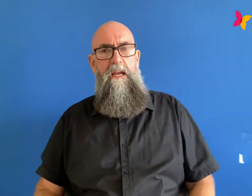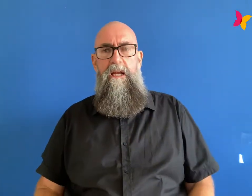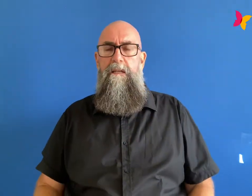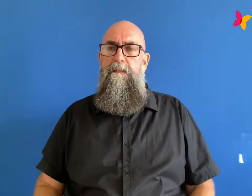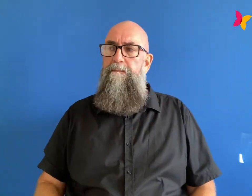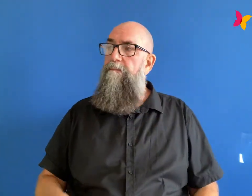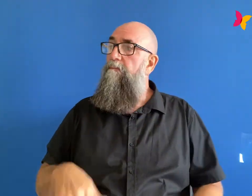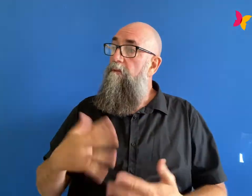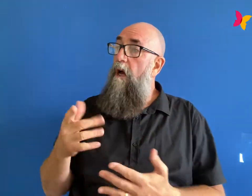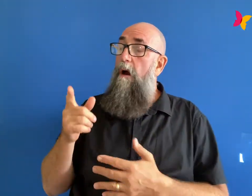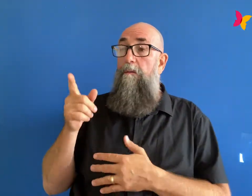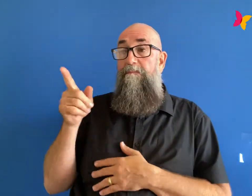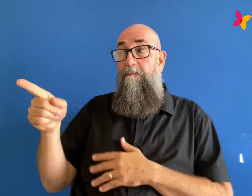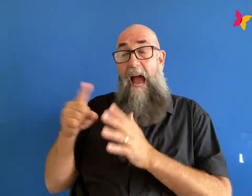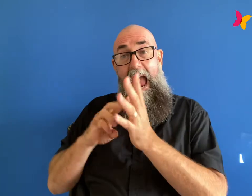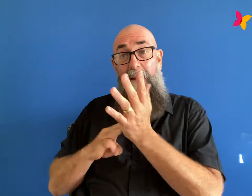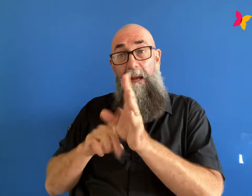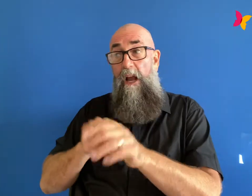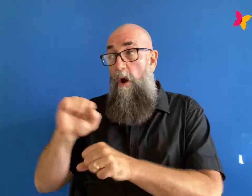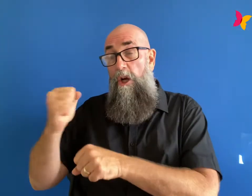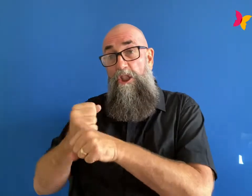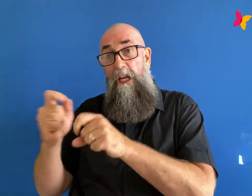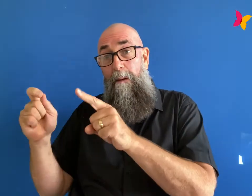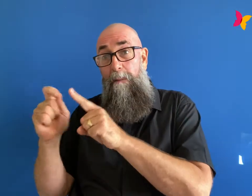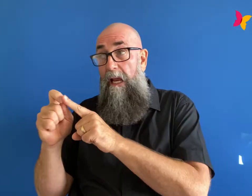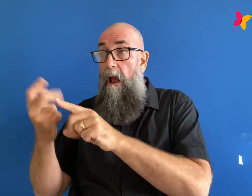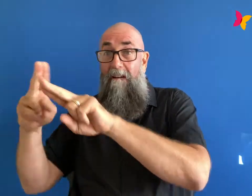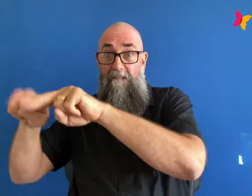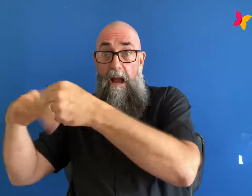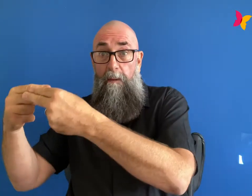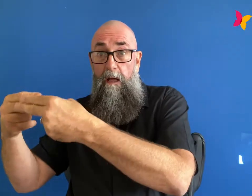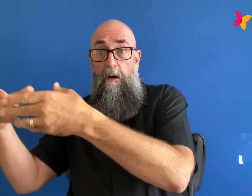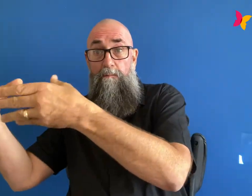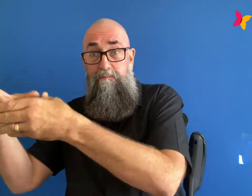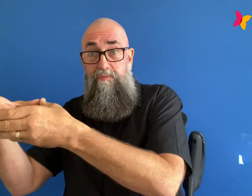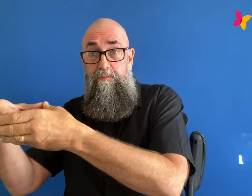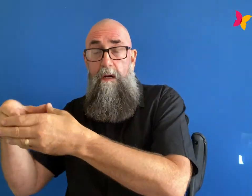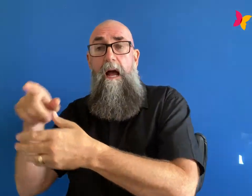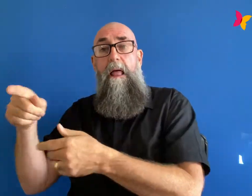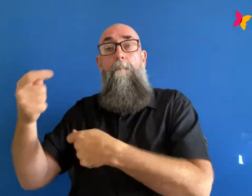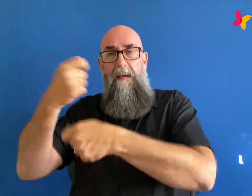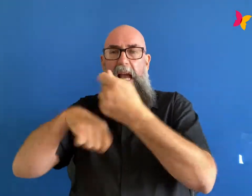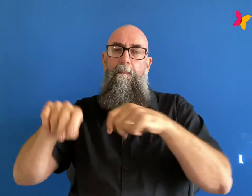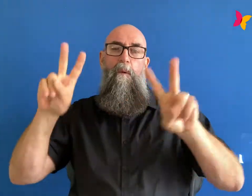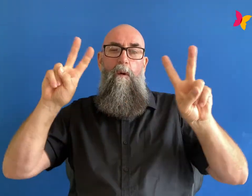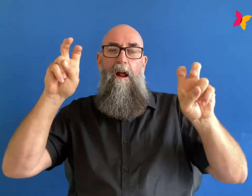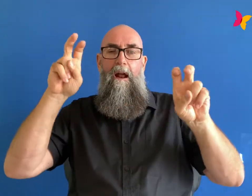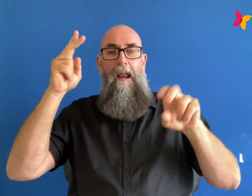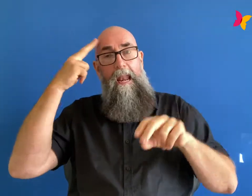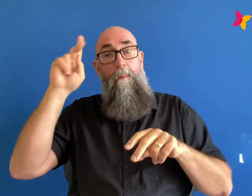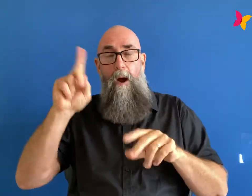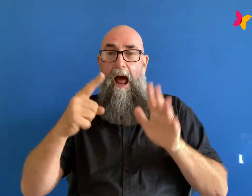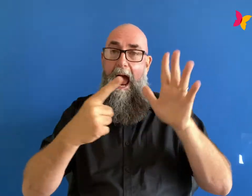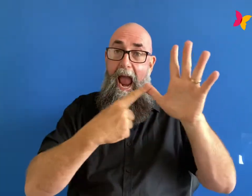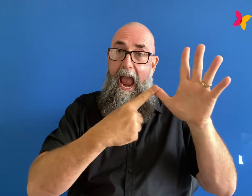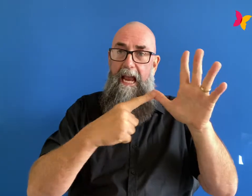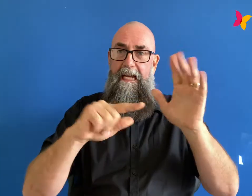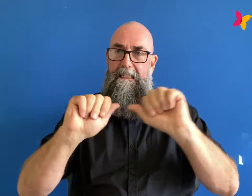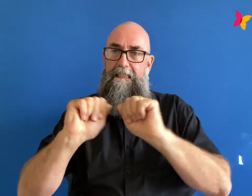amy's gp and her family they put together what would affectionately come to be known as the a team with a gp in the lead role